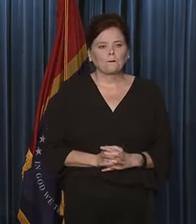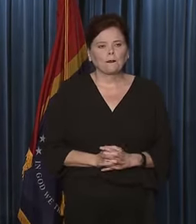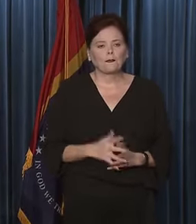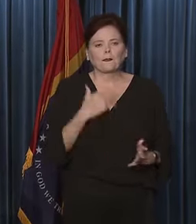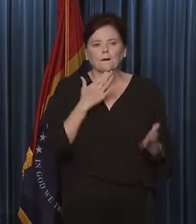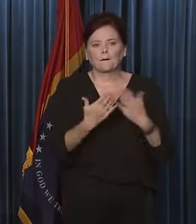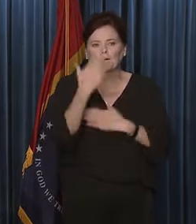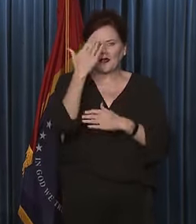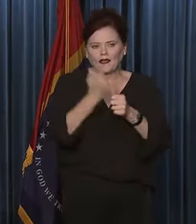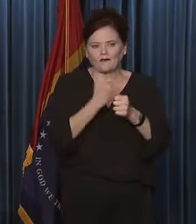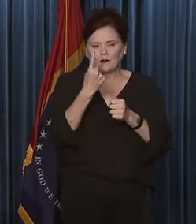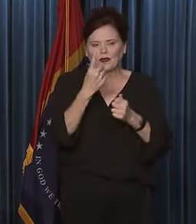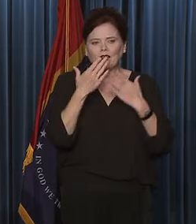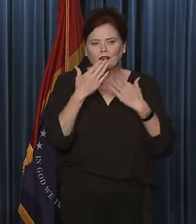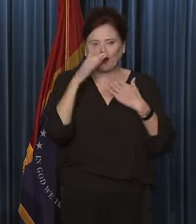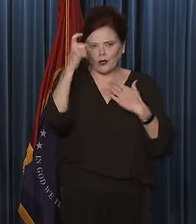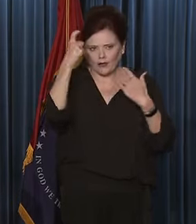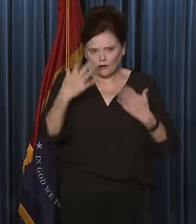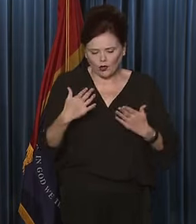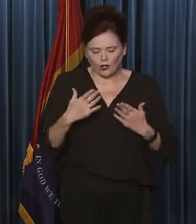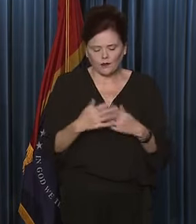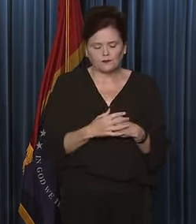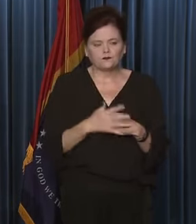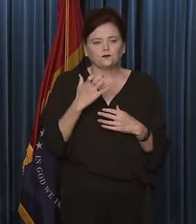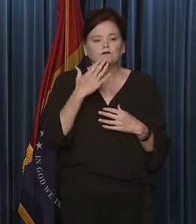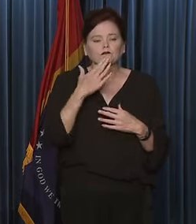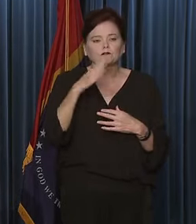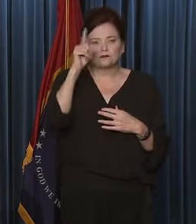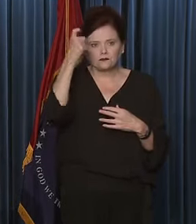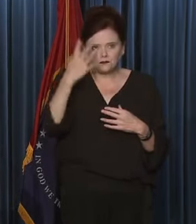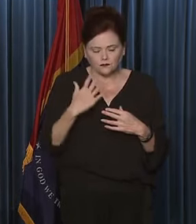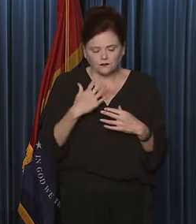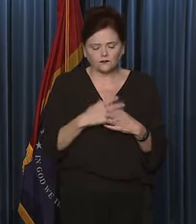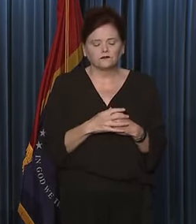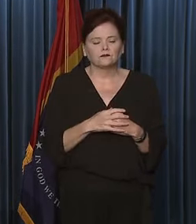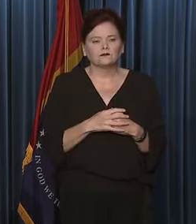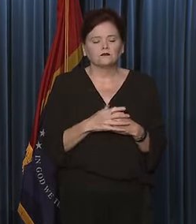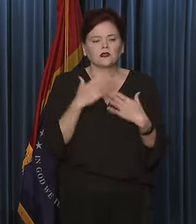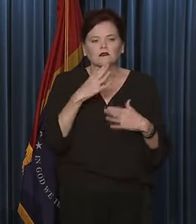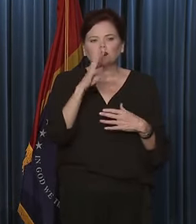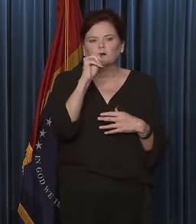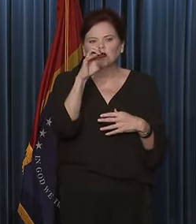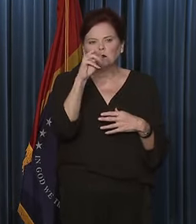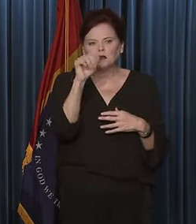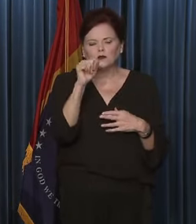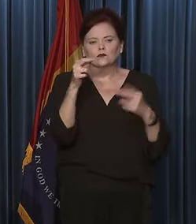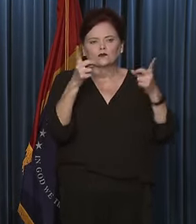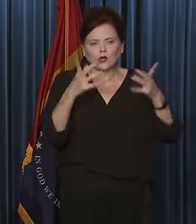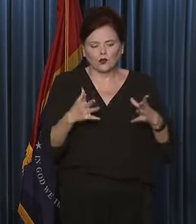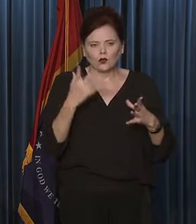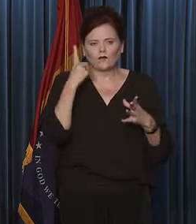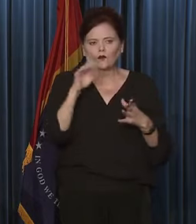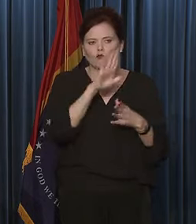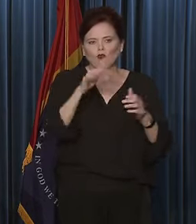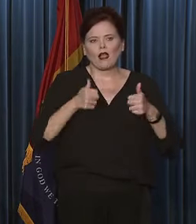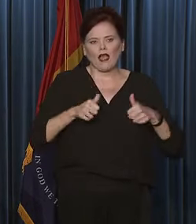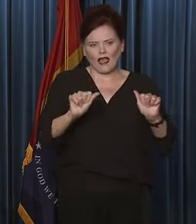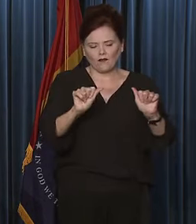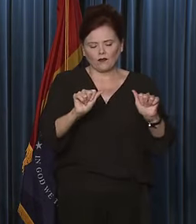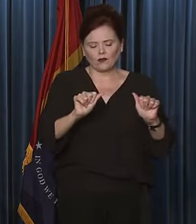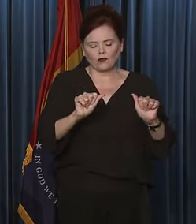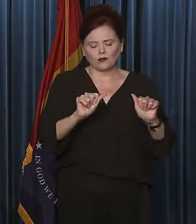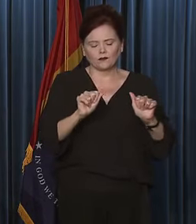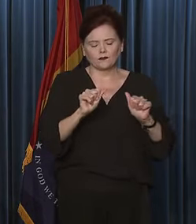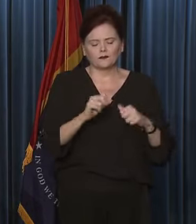Good morning, everybody. Thank you, Governor. And I want to thank the governor, and I want to thank Mima and the director for their efforts in